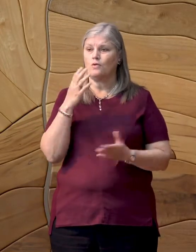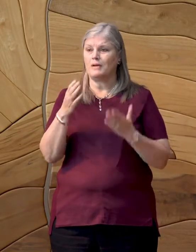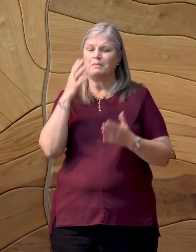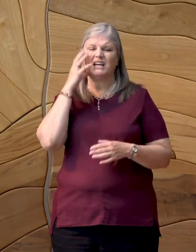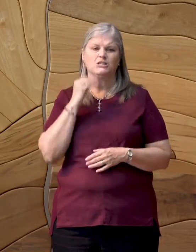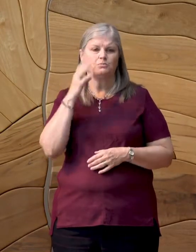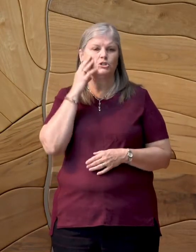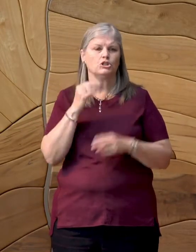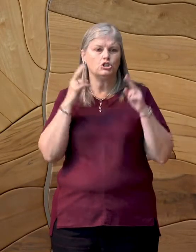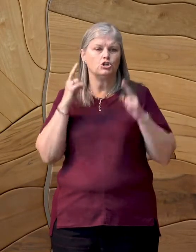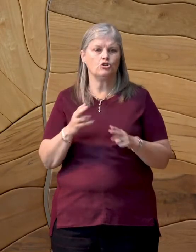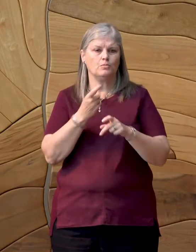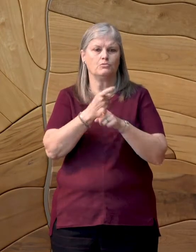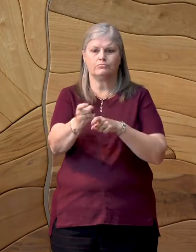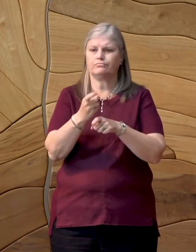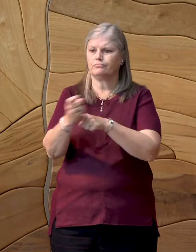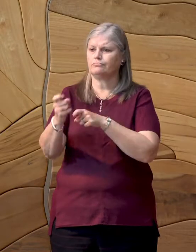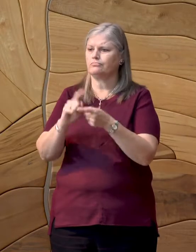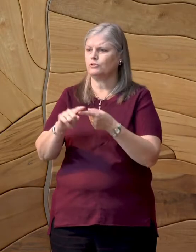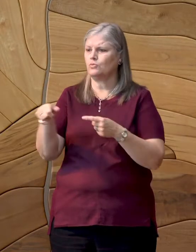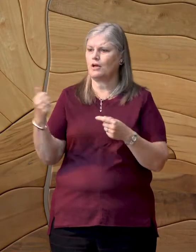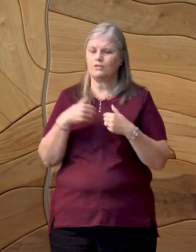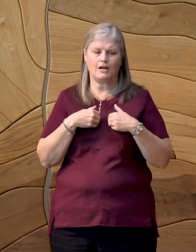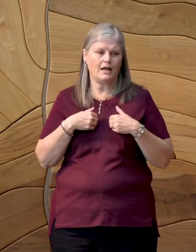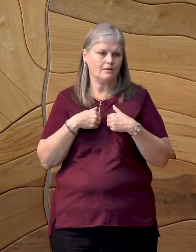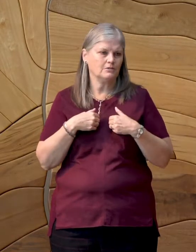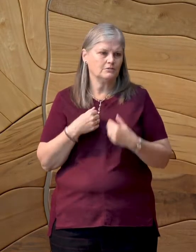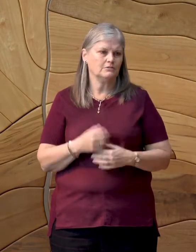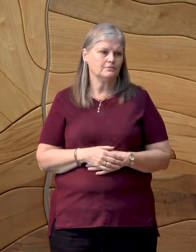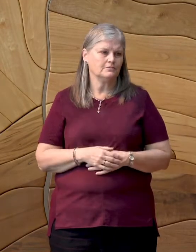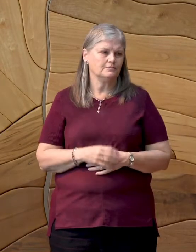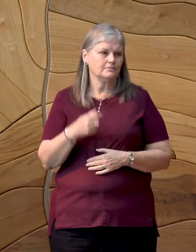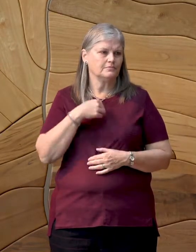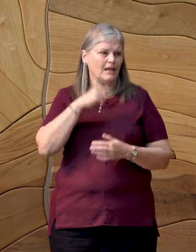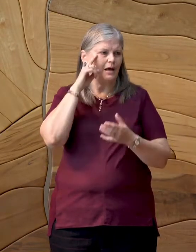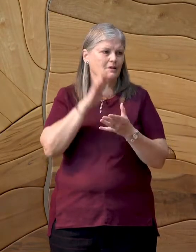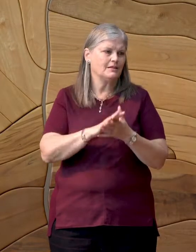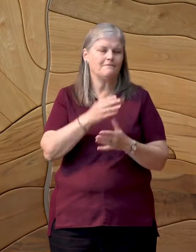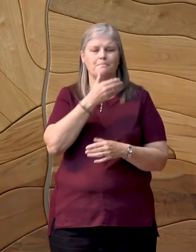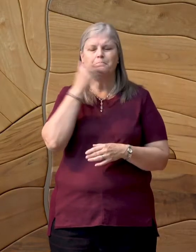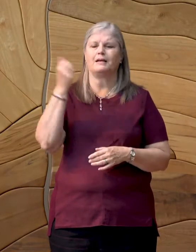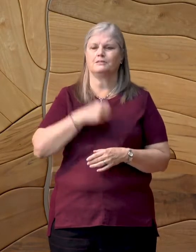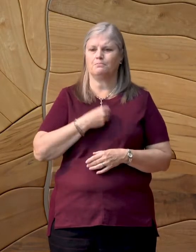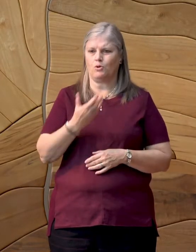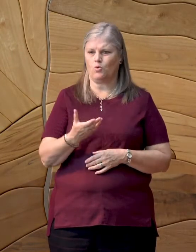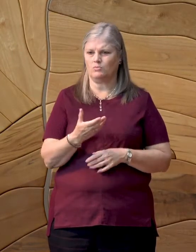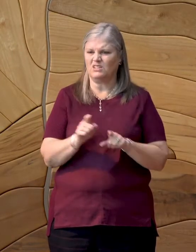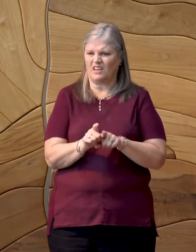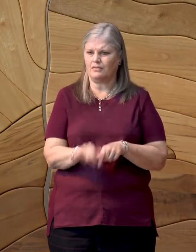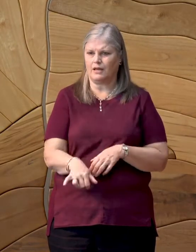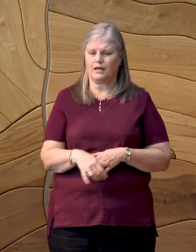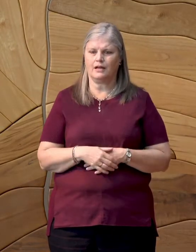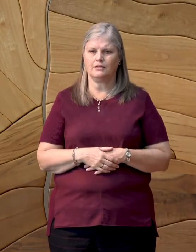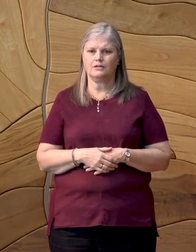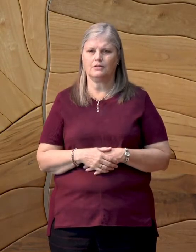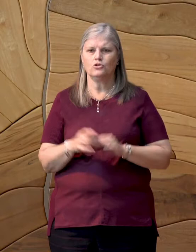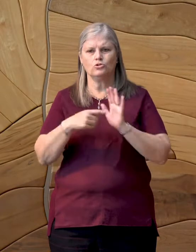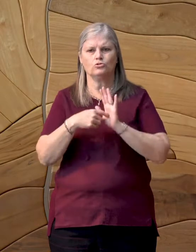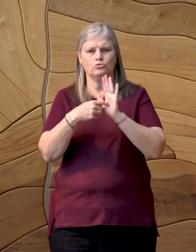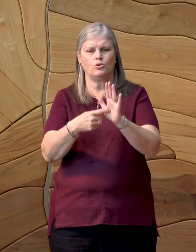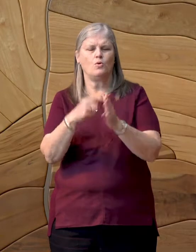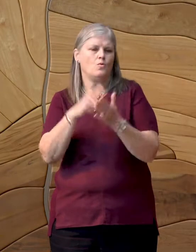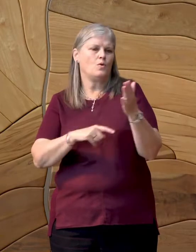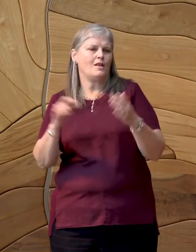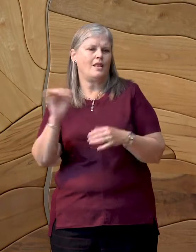human cruelty to other animals. I believe the best poems, like this one, explore what it's